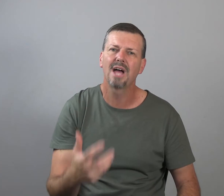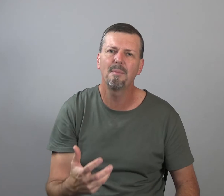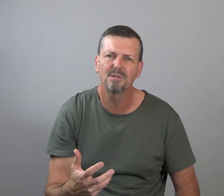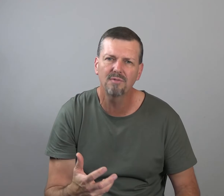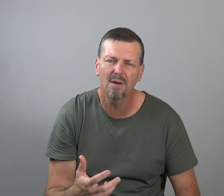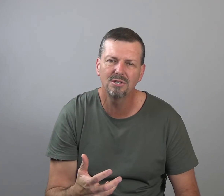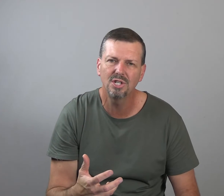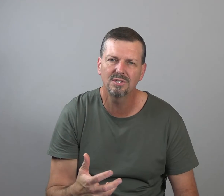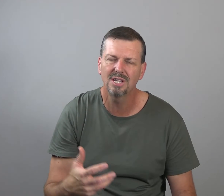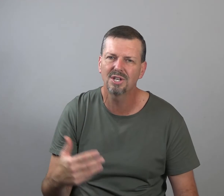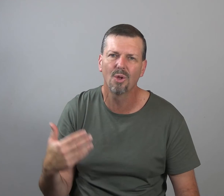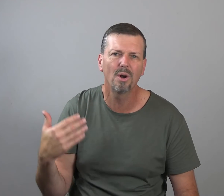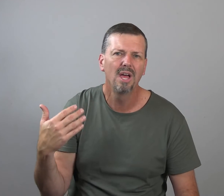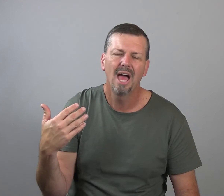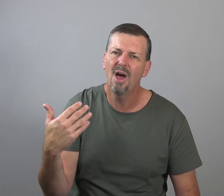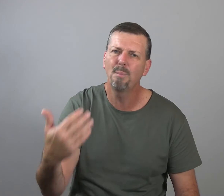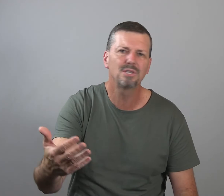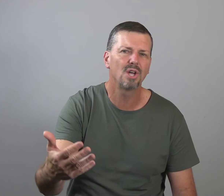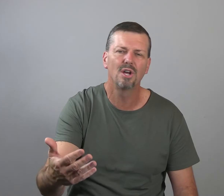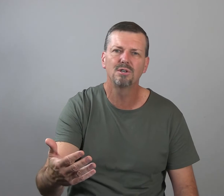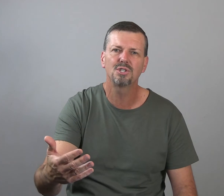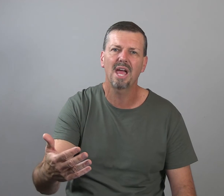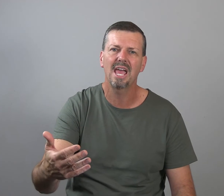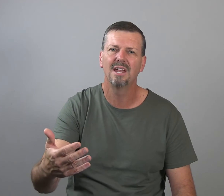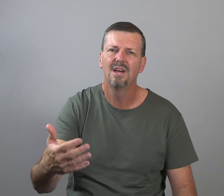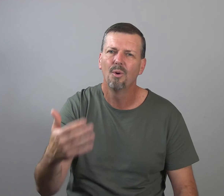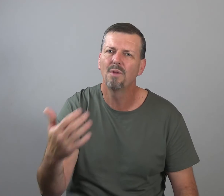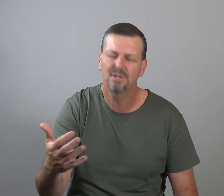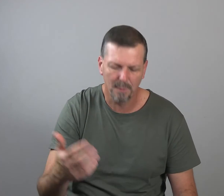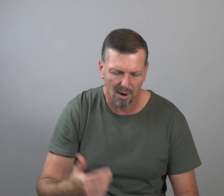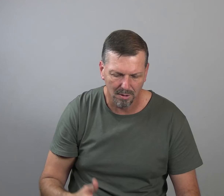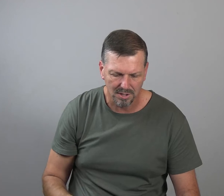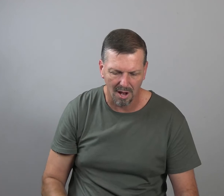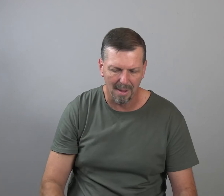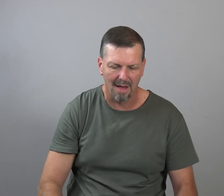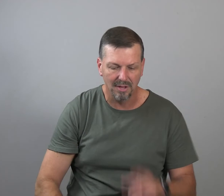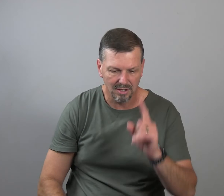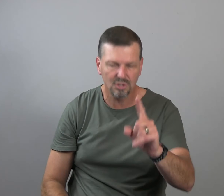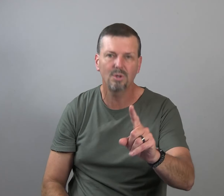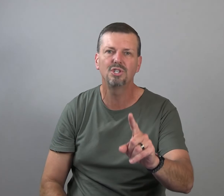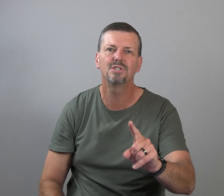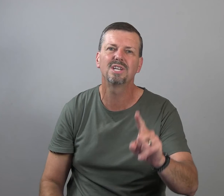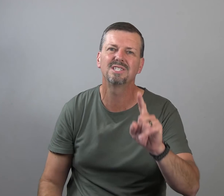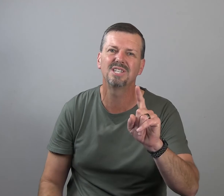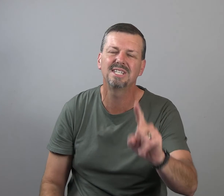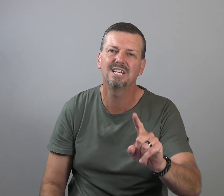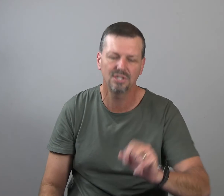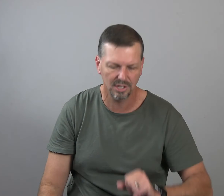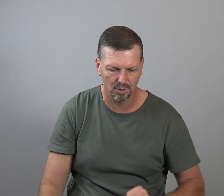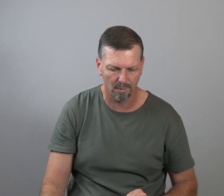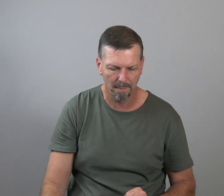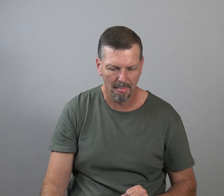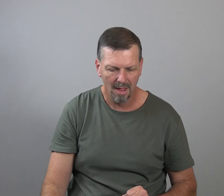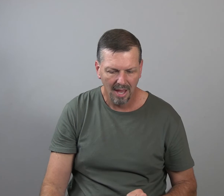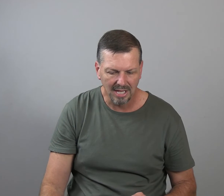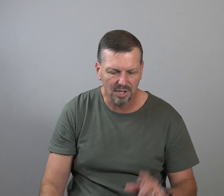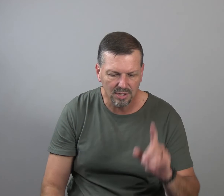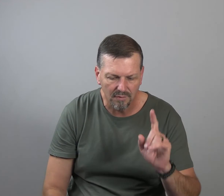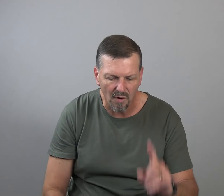disciples have come to Jesus. They said, Lord, help us to understand what this parable is all about. And then this is what Jesus says as he teaches it to them. He says, the